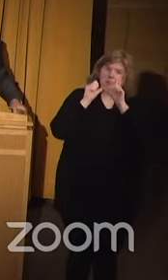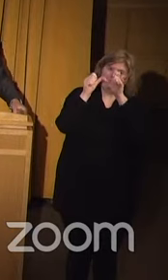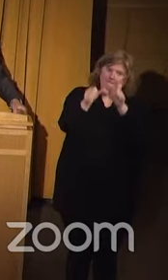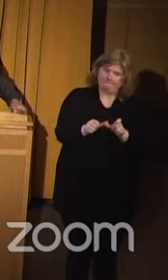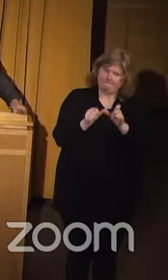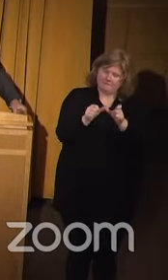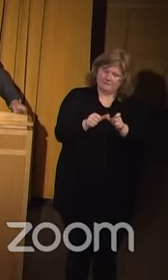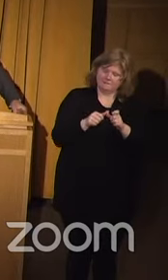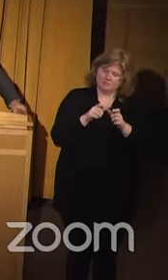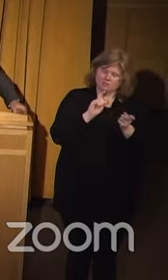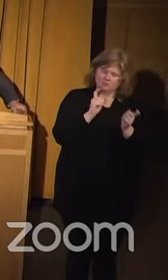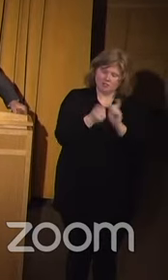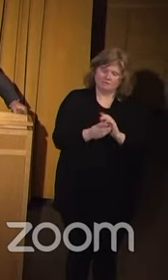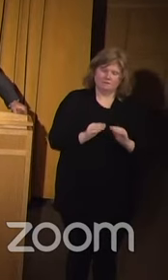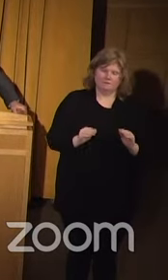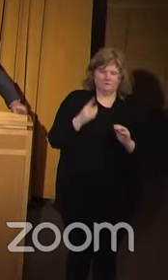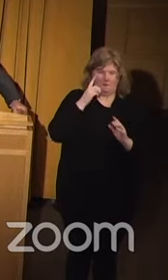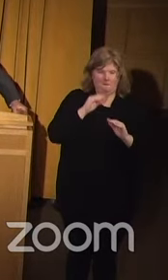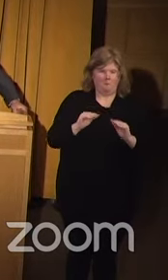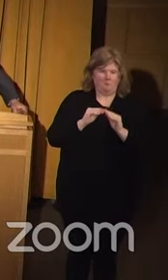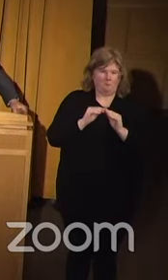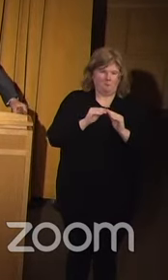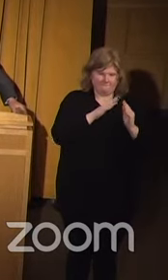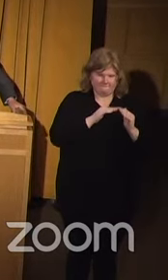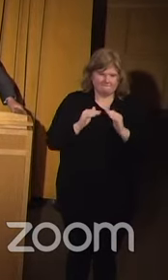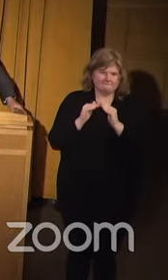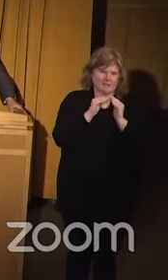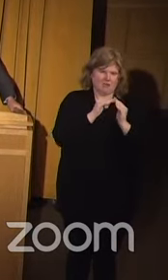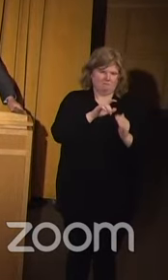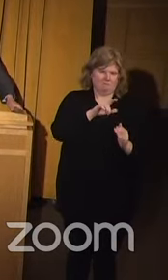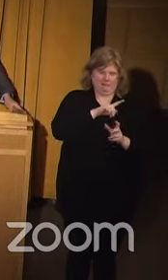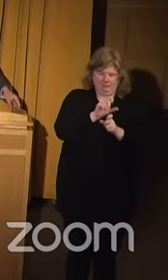toward more fair and equitable policing.